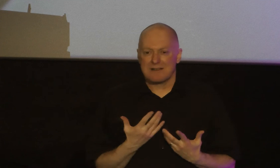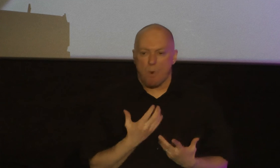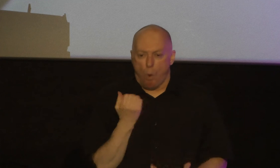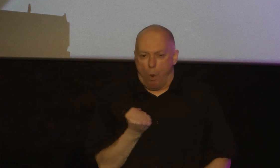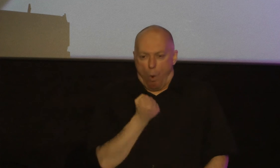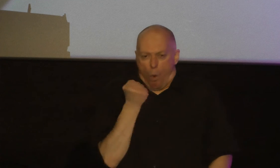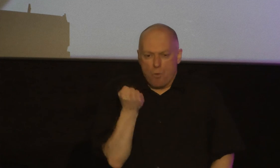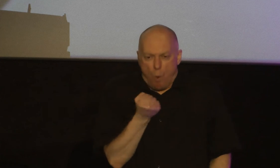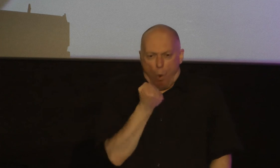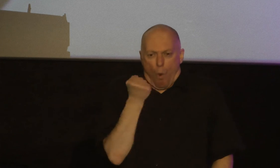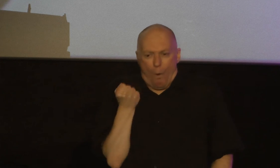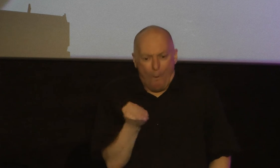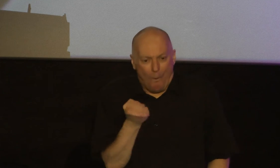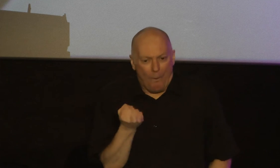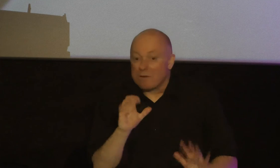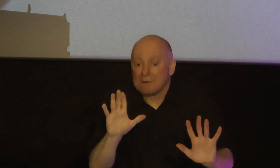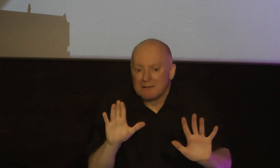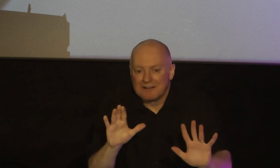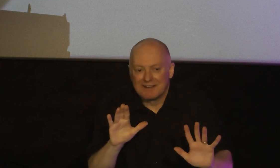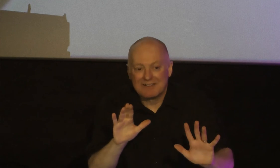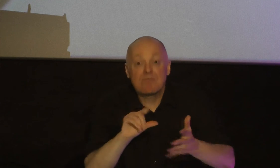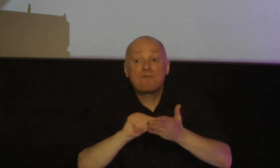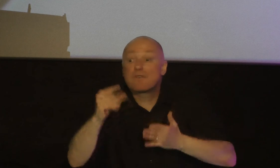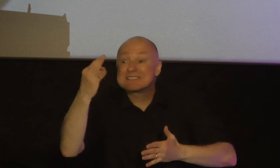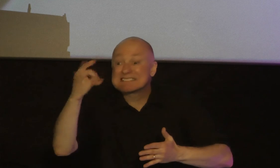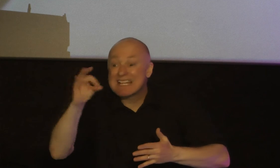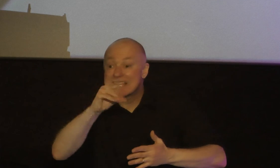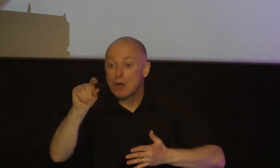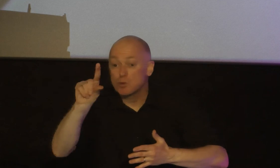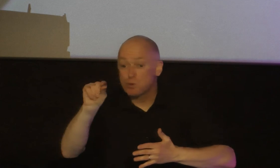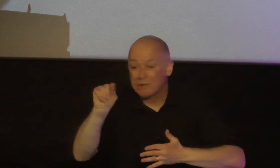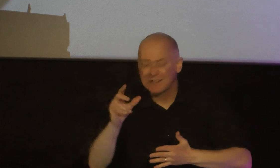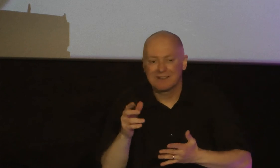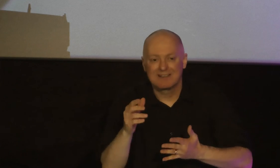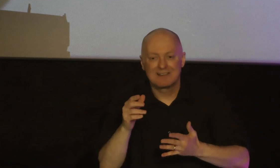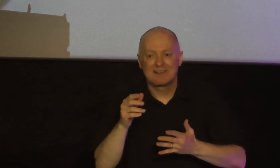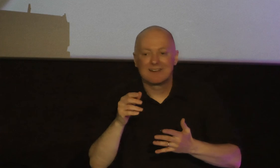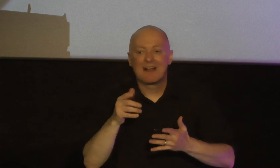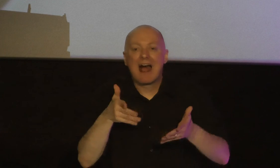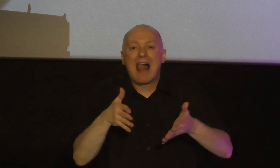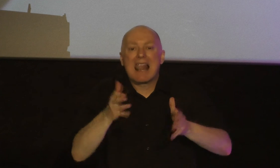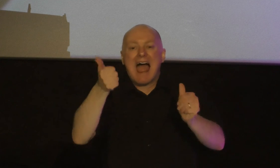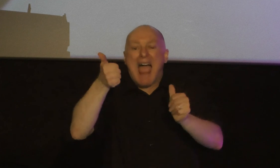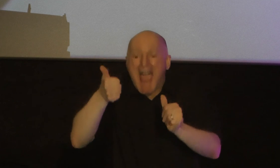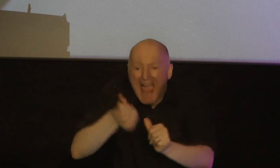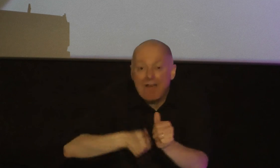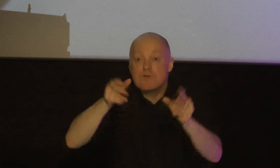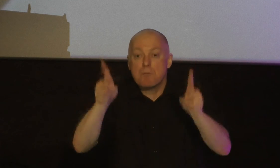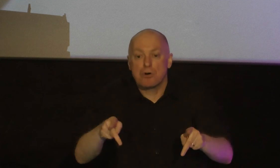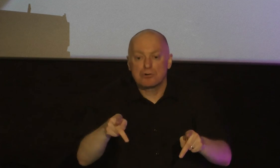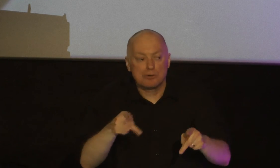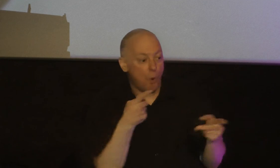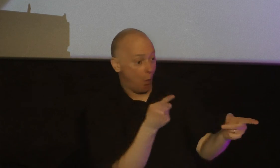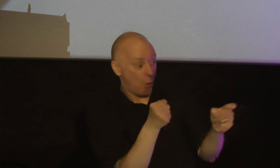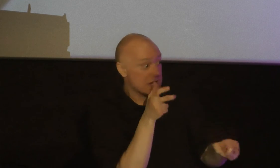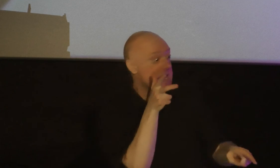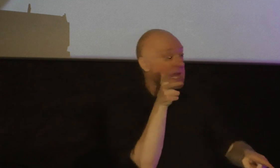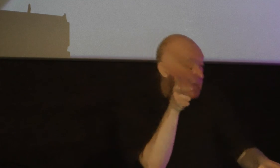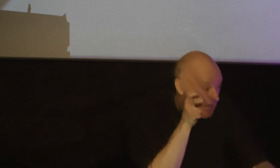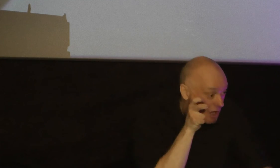to that kind of anger notice verse 19 and 20 he says let every person be quick to hear slow to